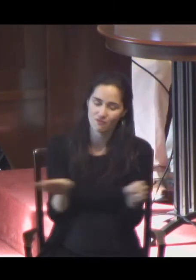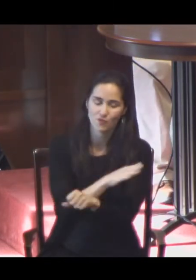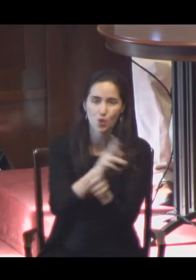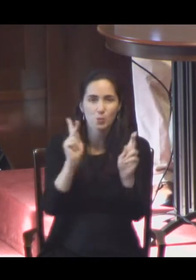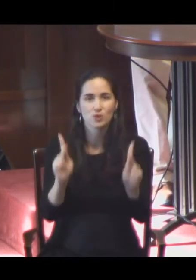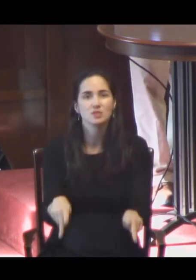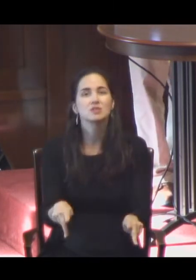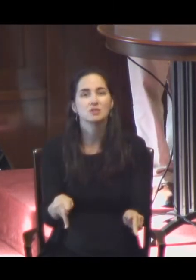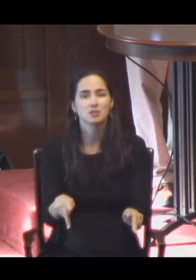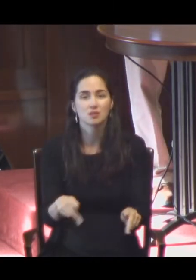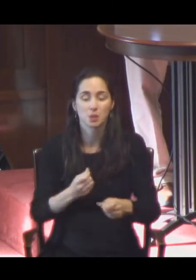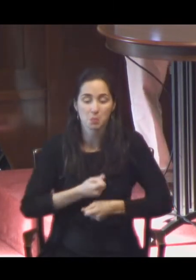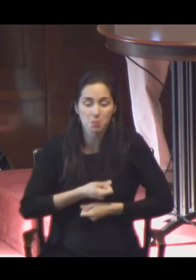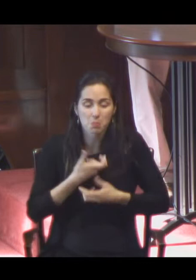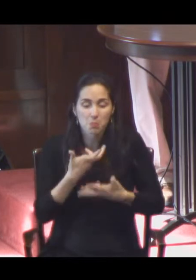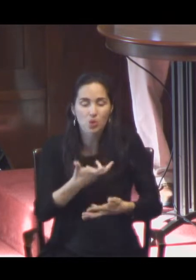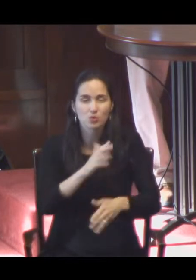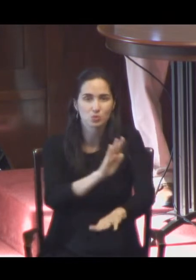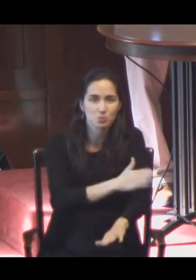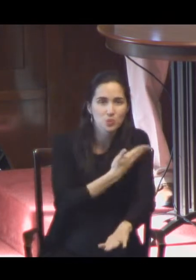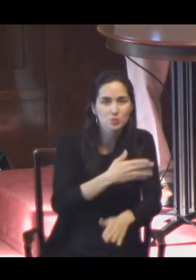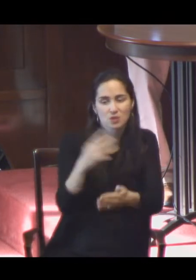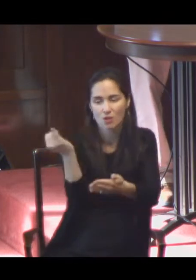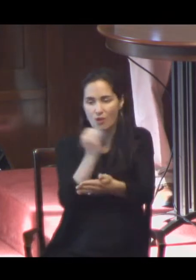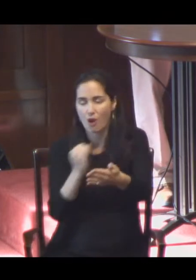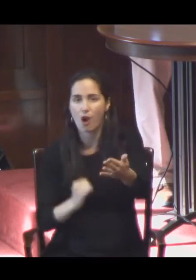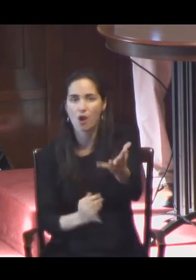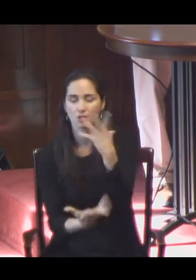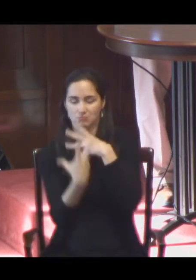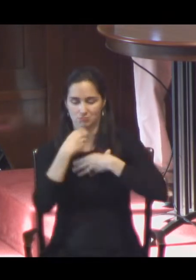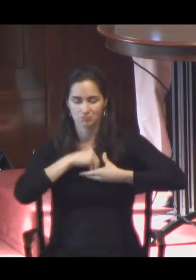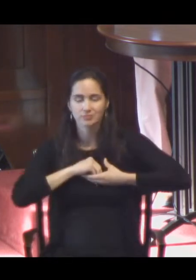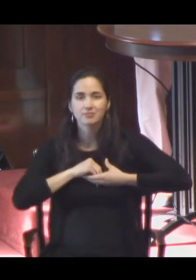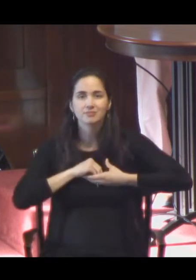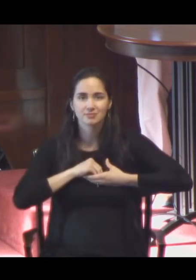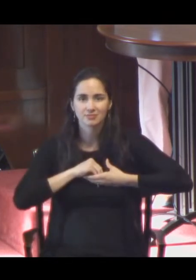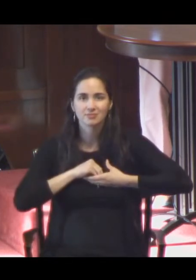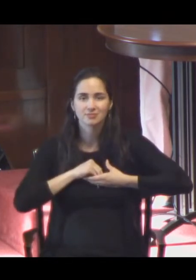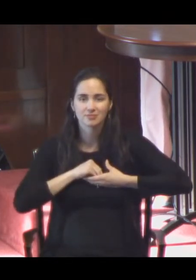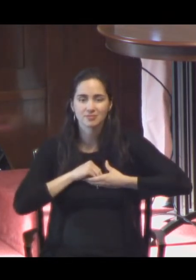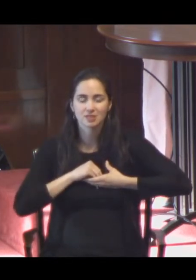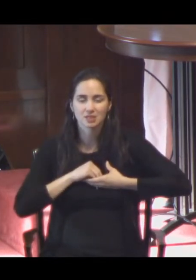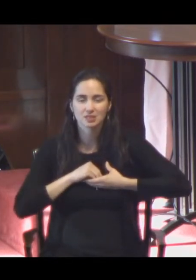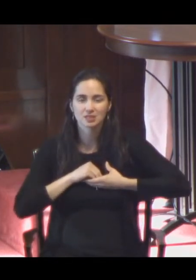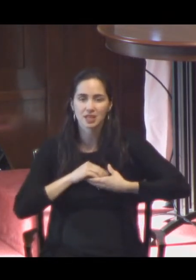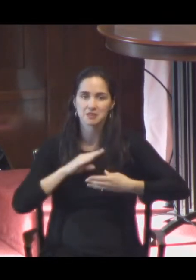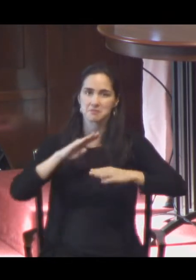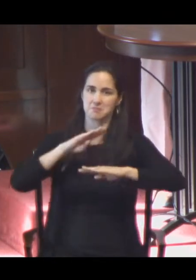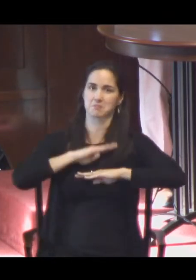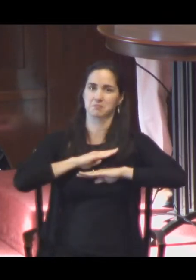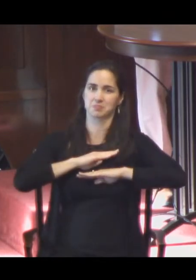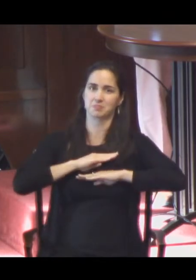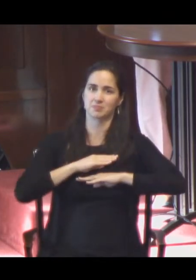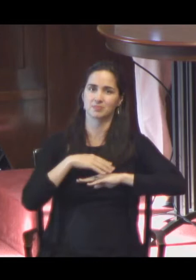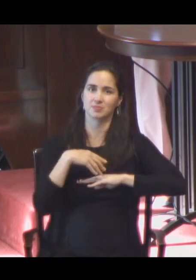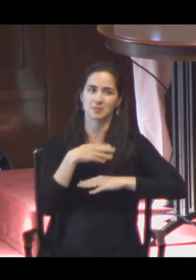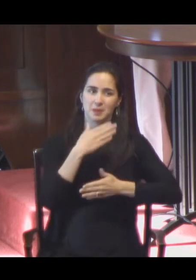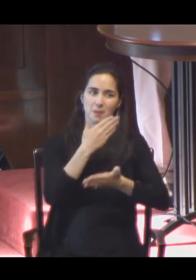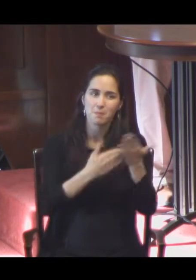music, art, complete that part of us that mere explanations cannot give us. We know that. There's a whole